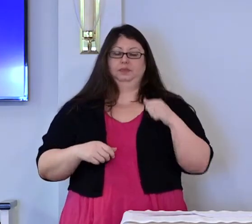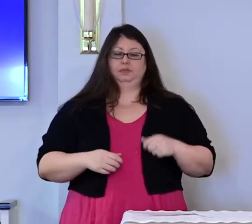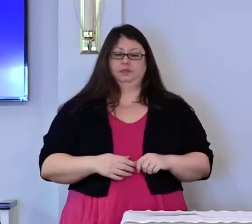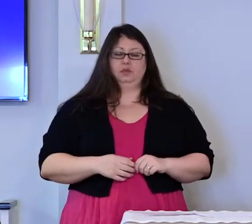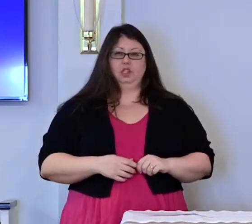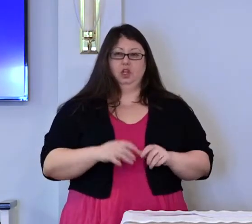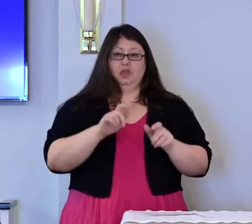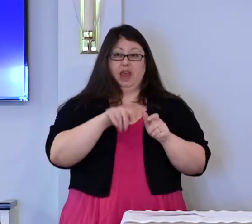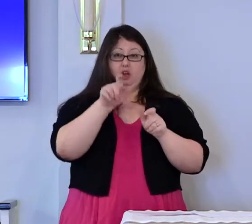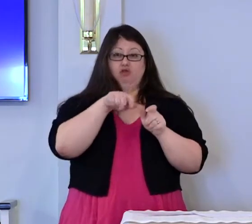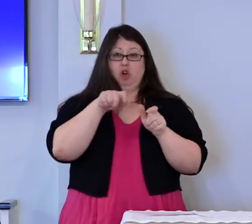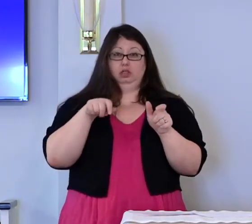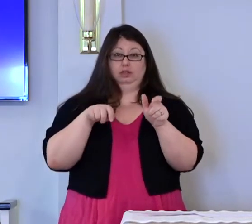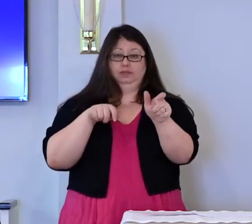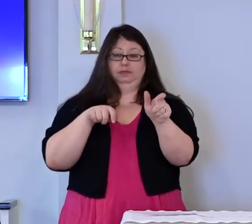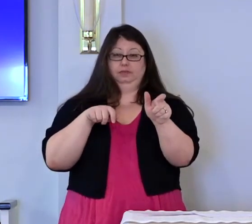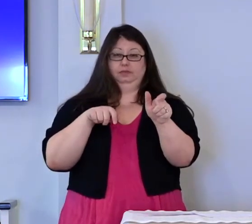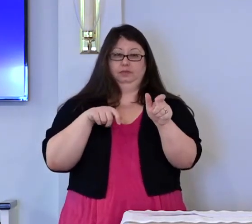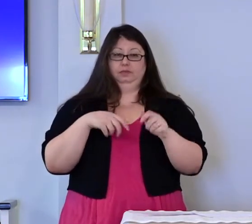With the cross.